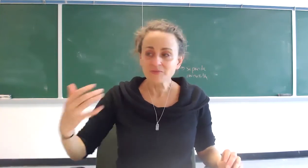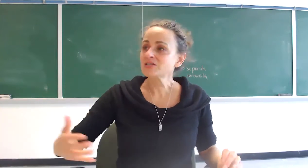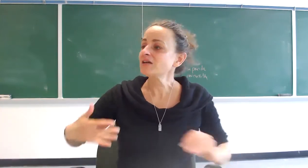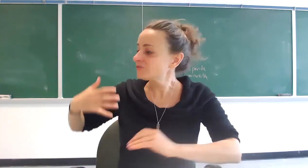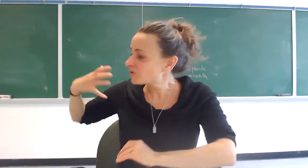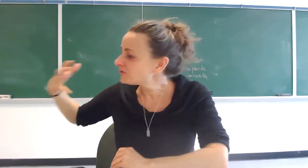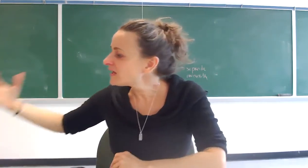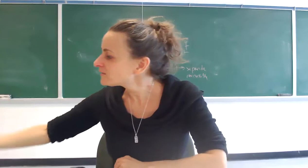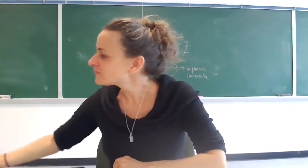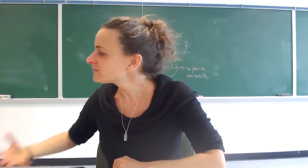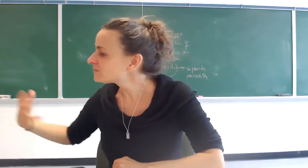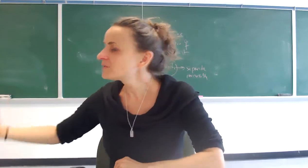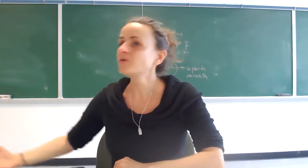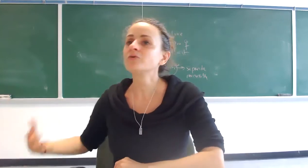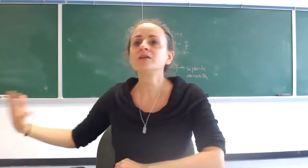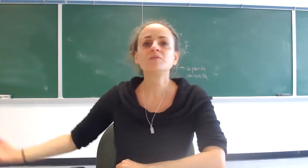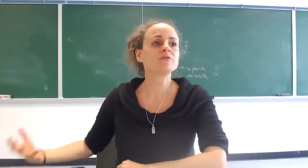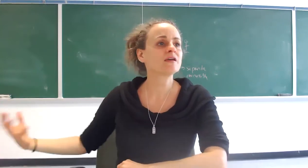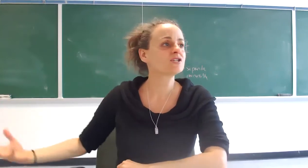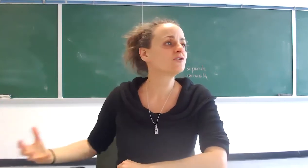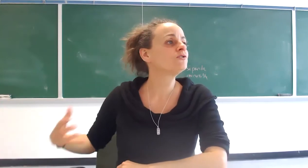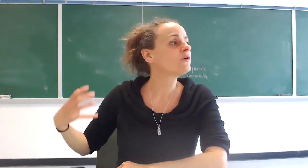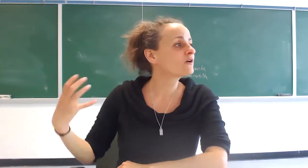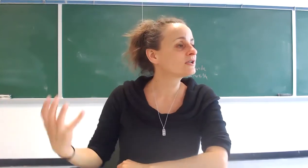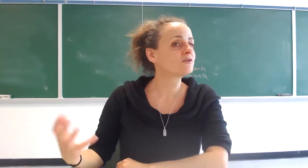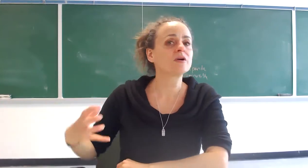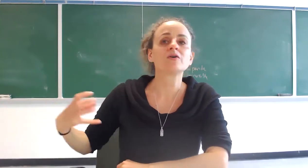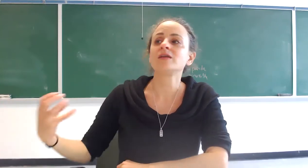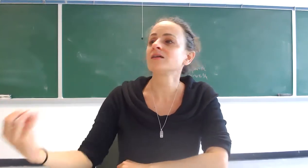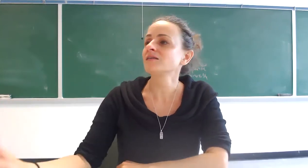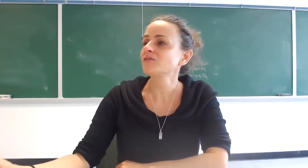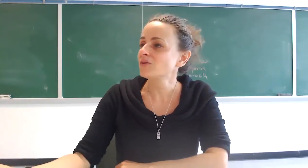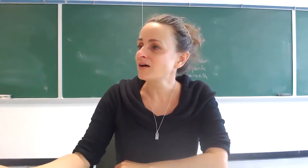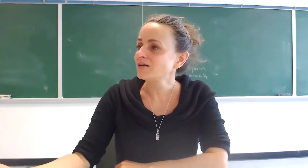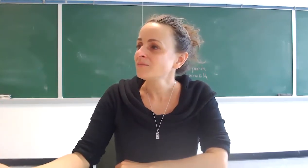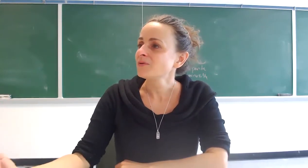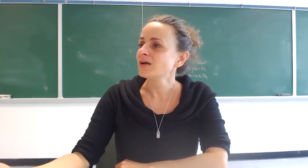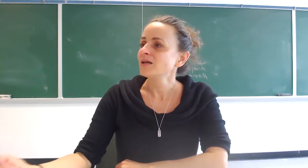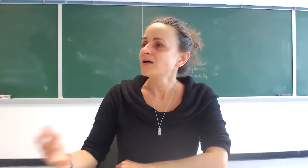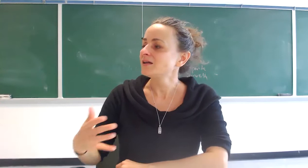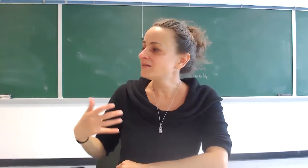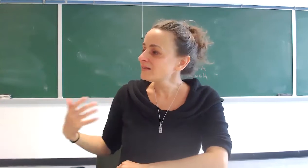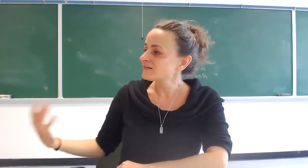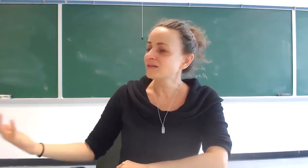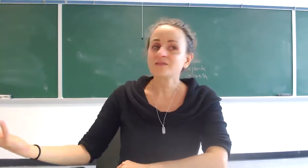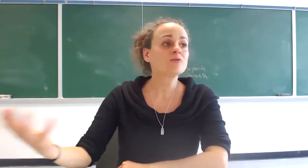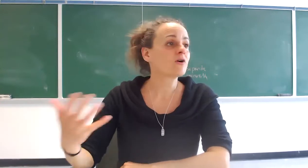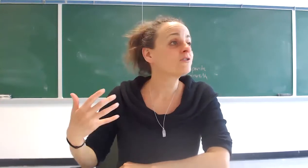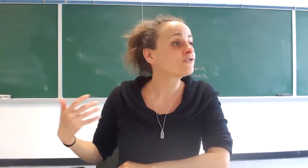much as you connect to these people who need protection you are in a way connecting to god right and in that sense you are also